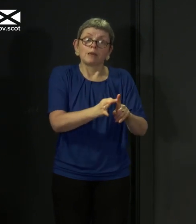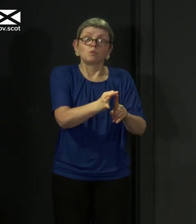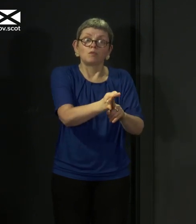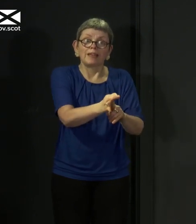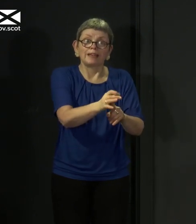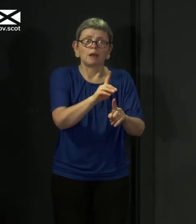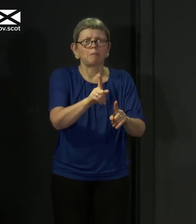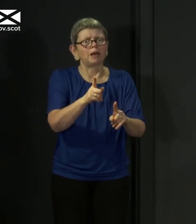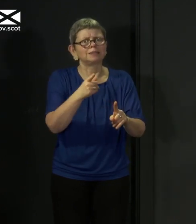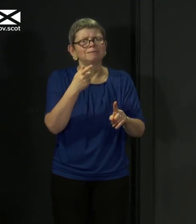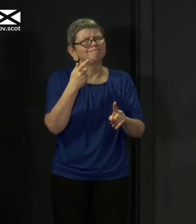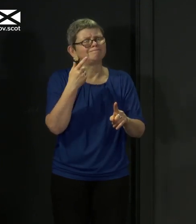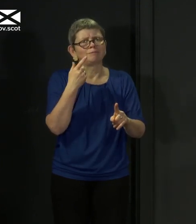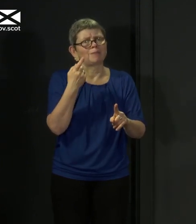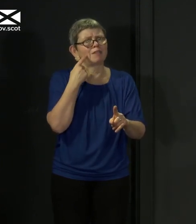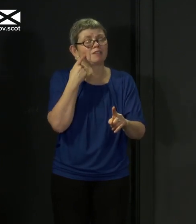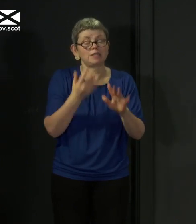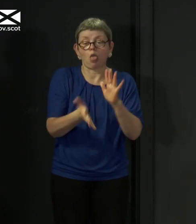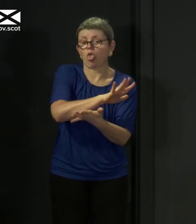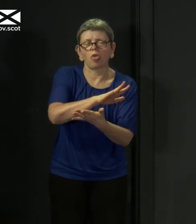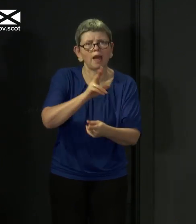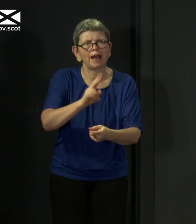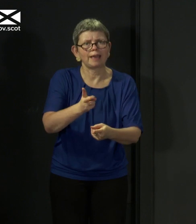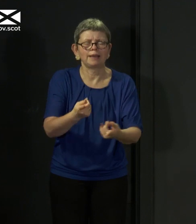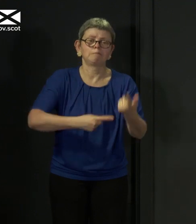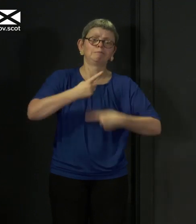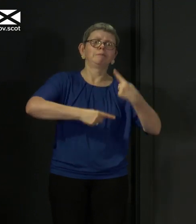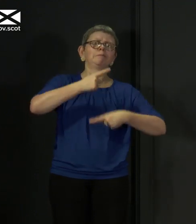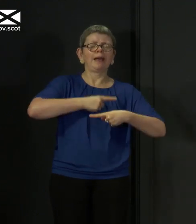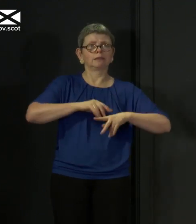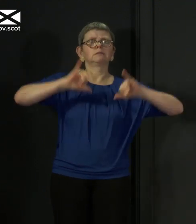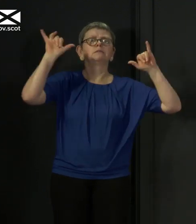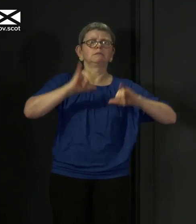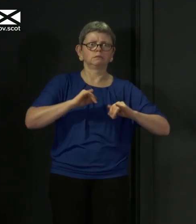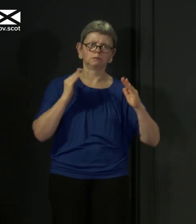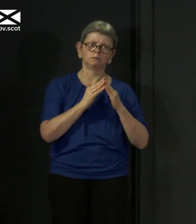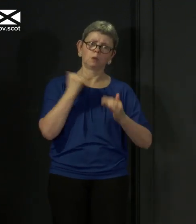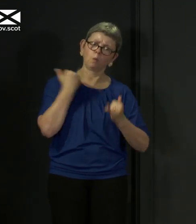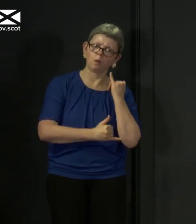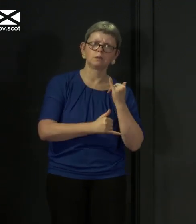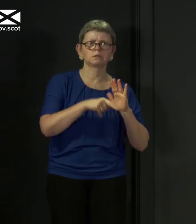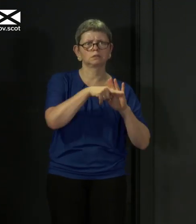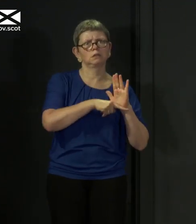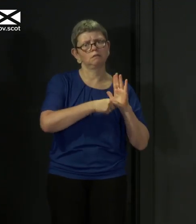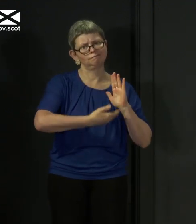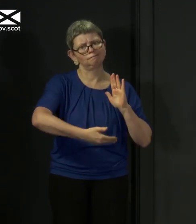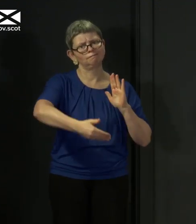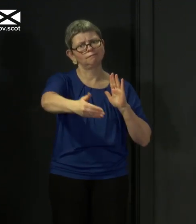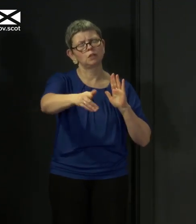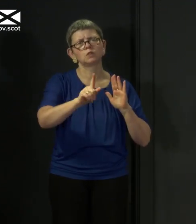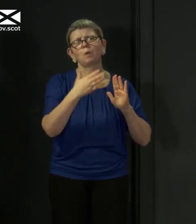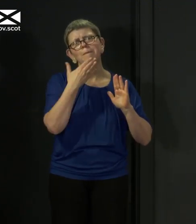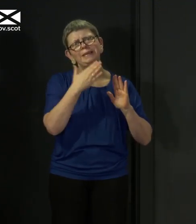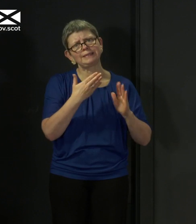all too easy to reverse it, and then all that would mean is that we have to have these very severe restrictions in place for even longer. So please